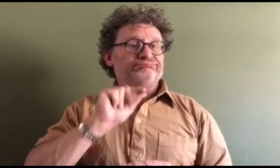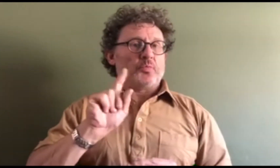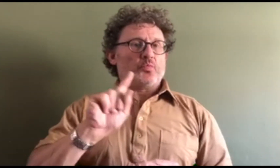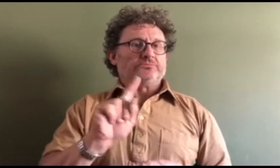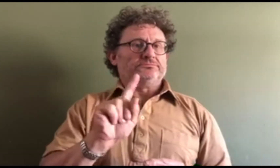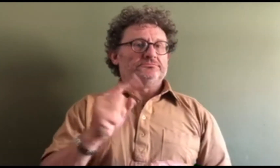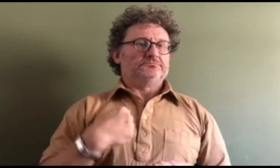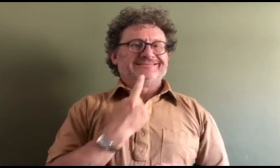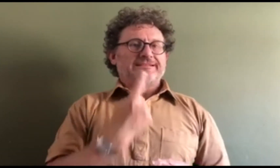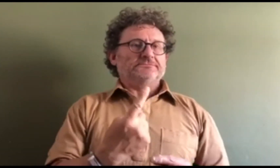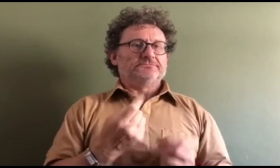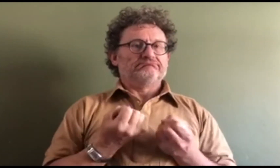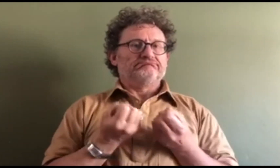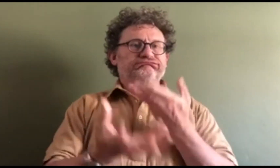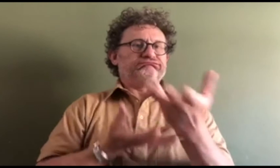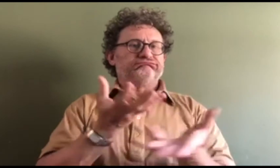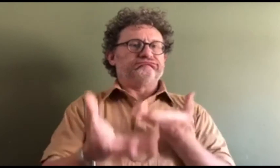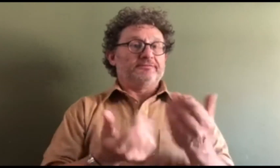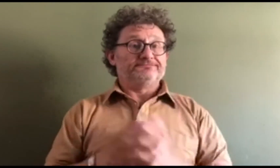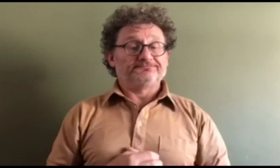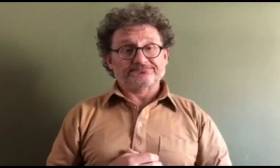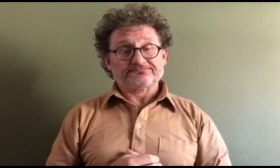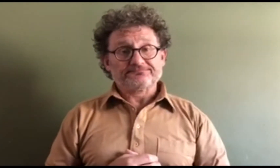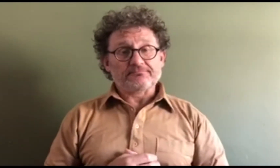a sign language interpreter to be able to tell you today why I'm signing here.